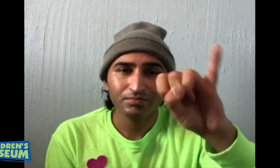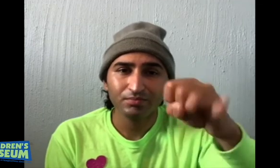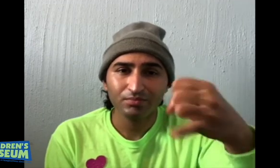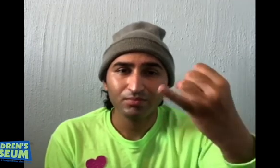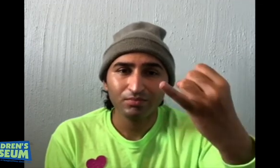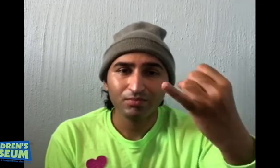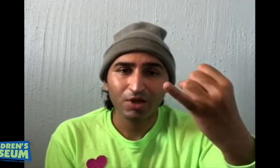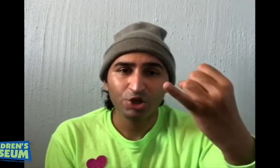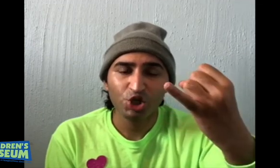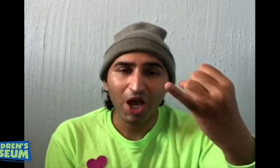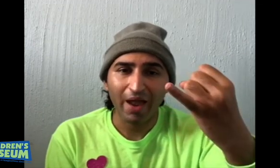J.